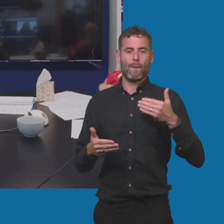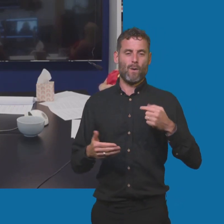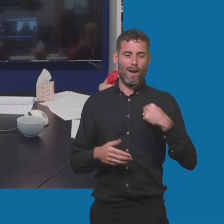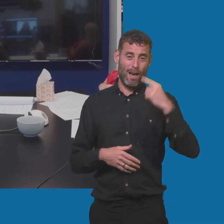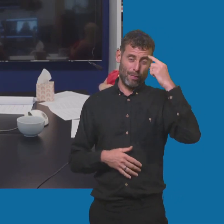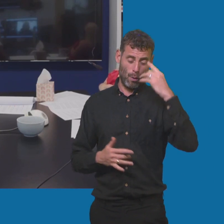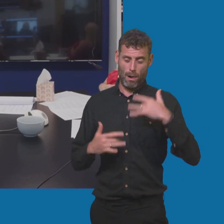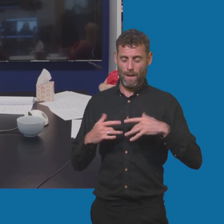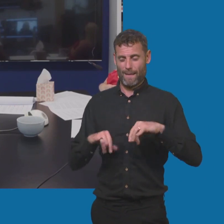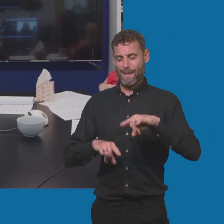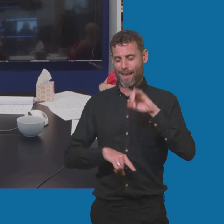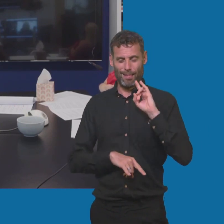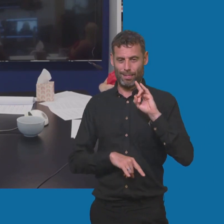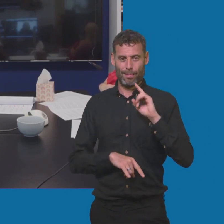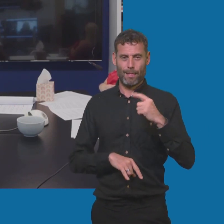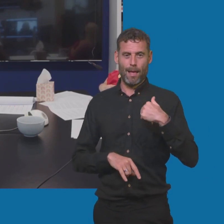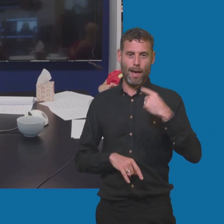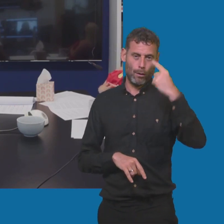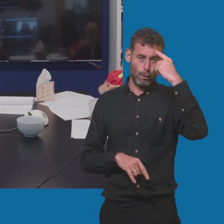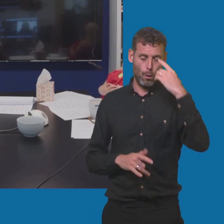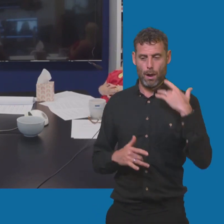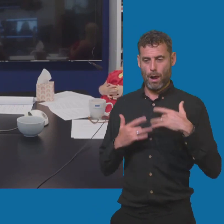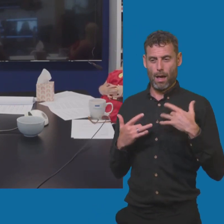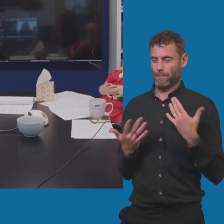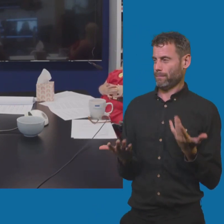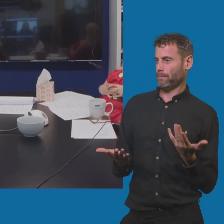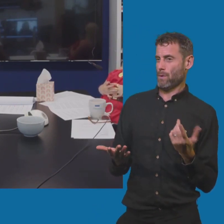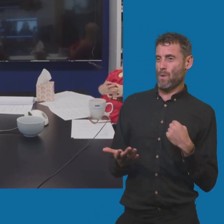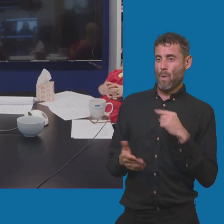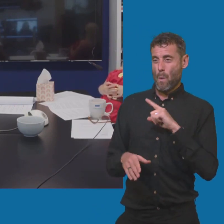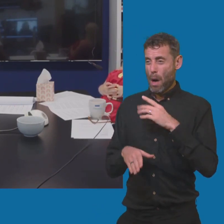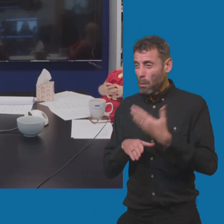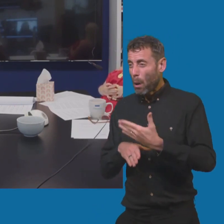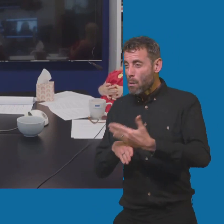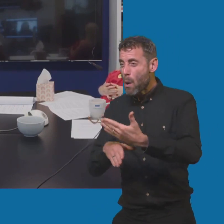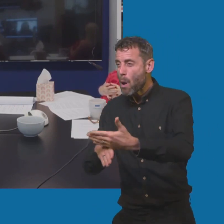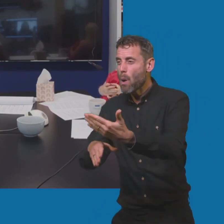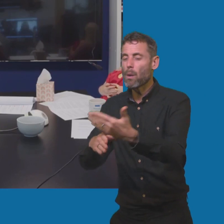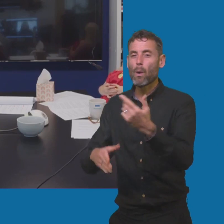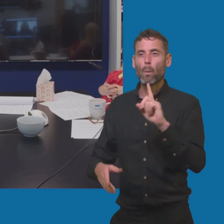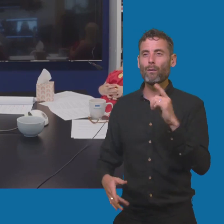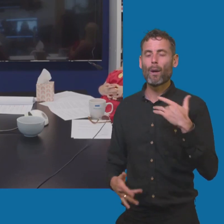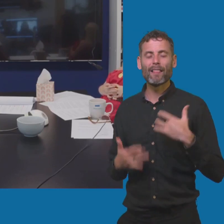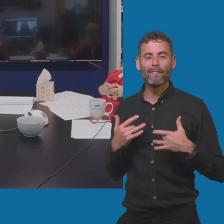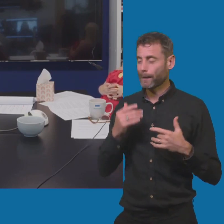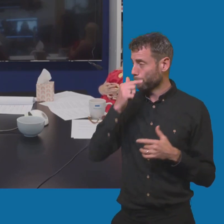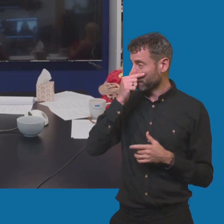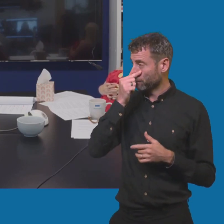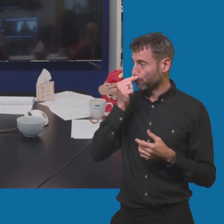thought life was, why am I working? Why am I living? You know, I just thought I was in